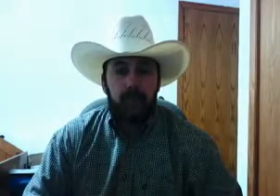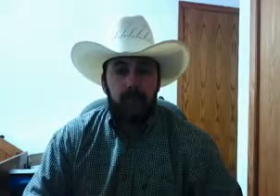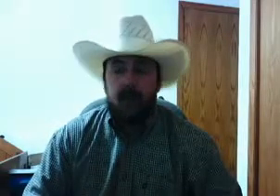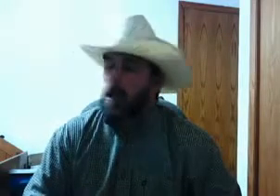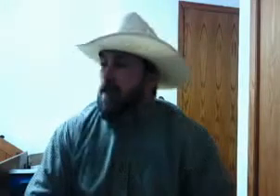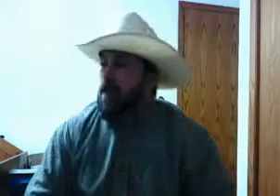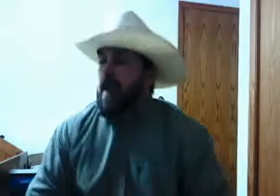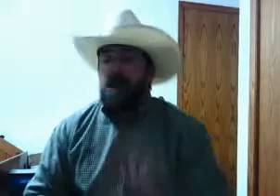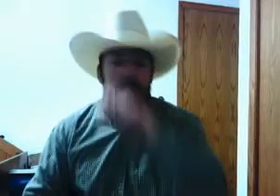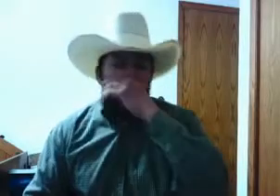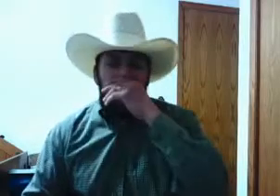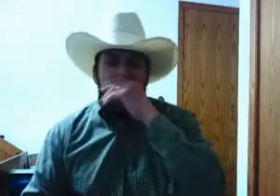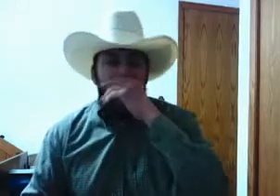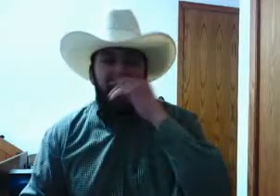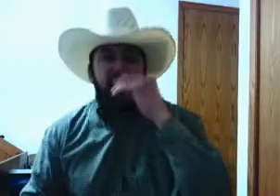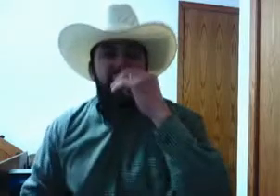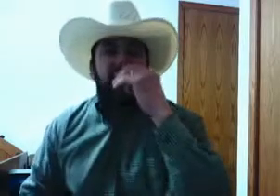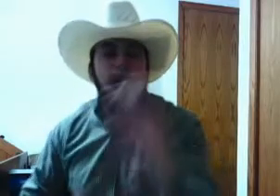Thank God in heaven I didn't compromise